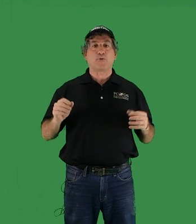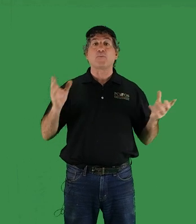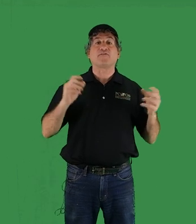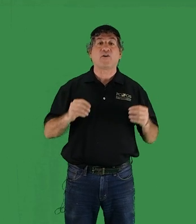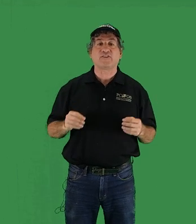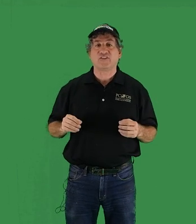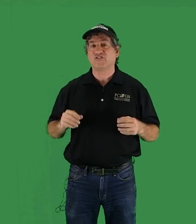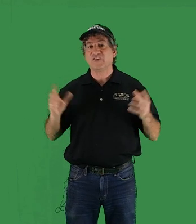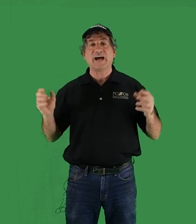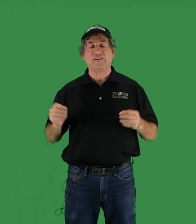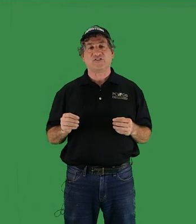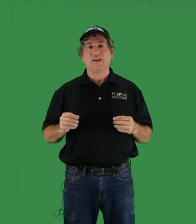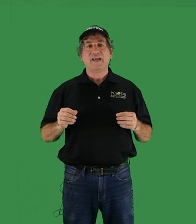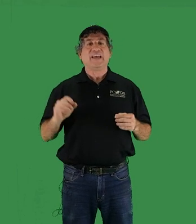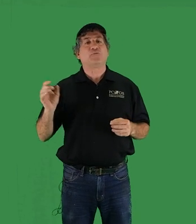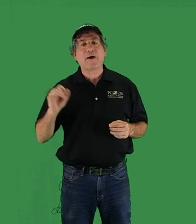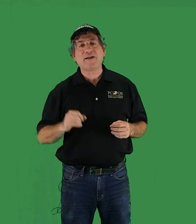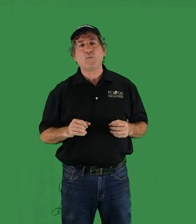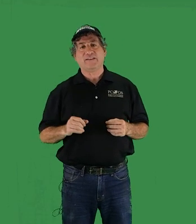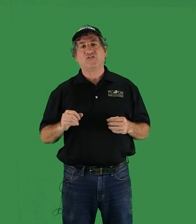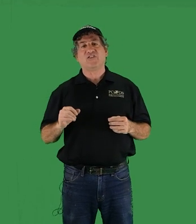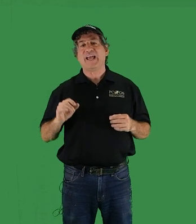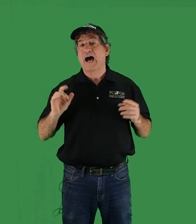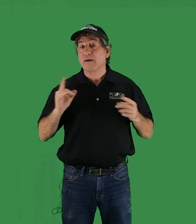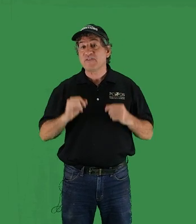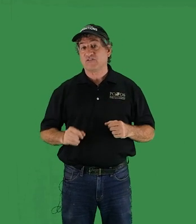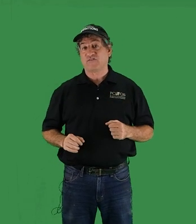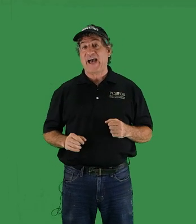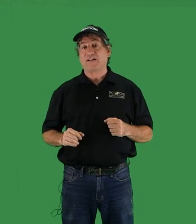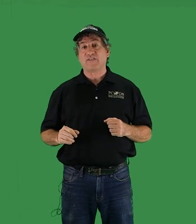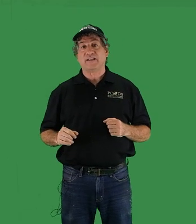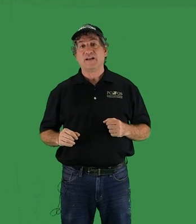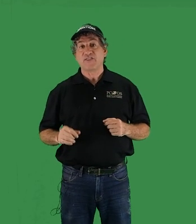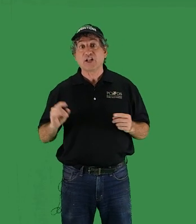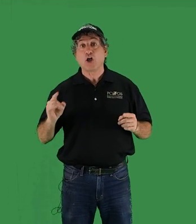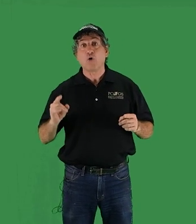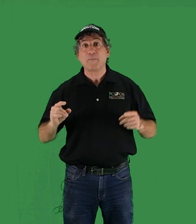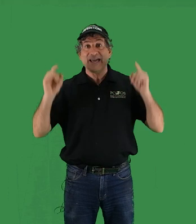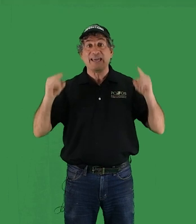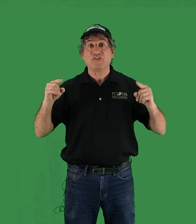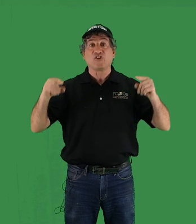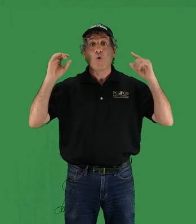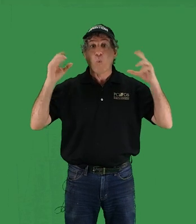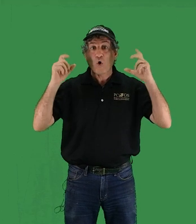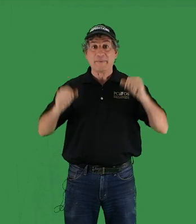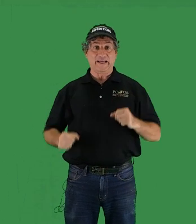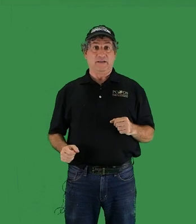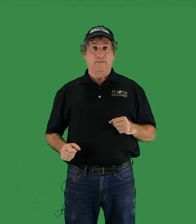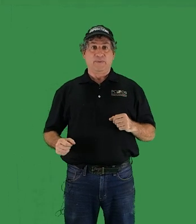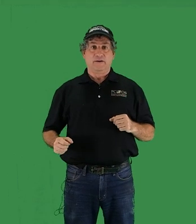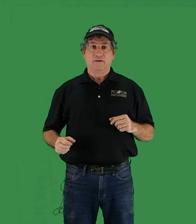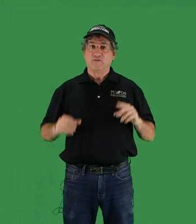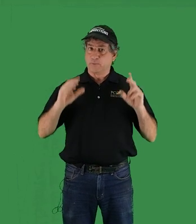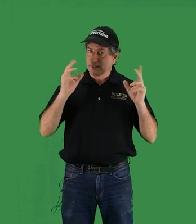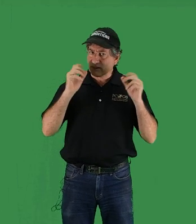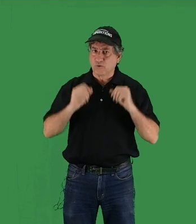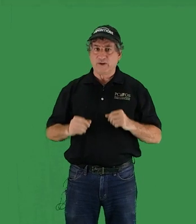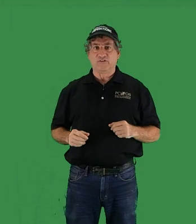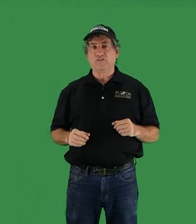permafrost and sea ice, is bearing witness to the obvious fact that the globe is warming. For political reasons,